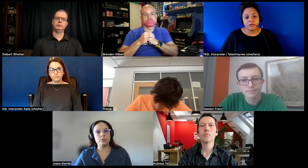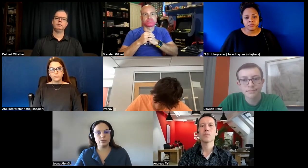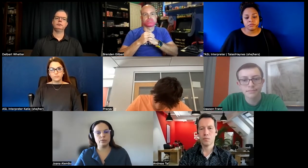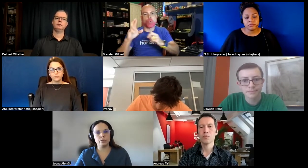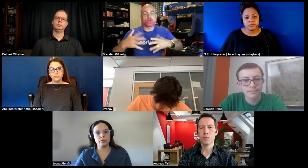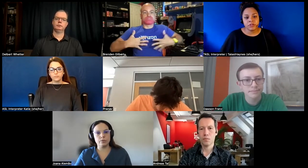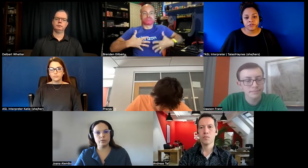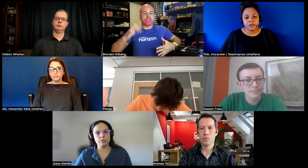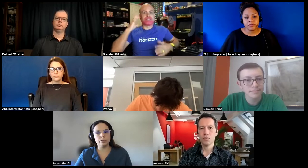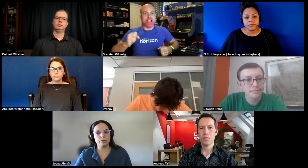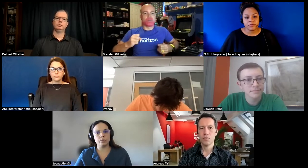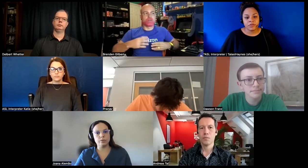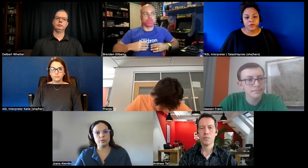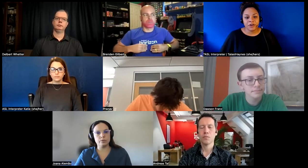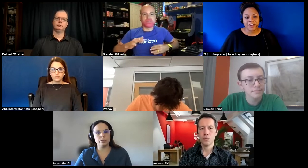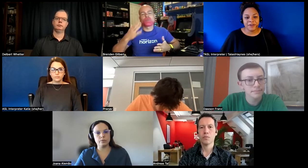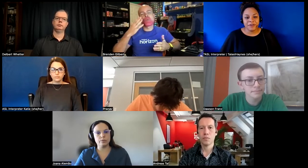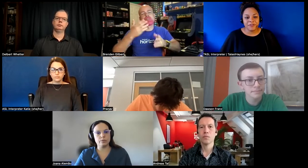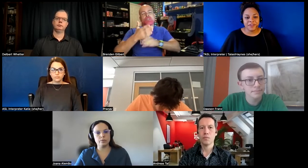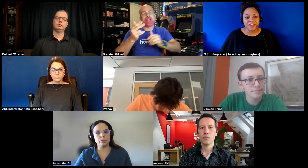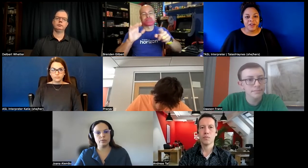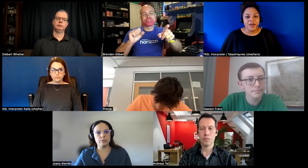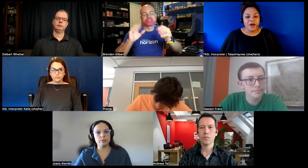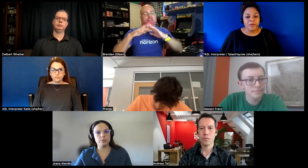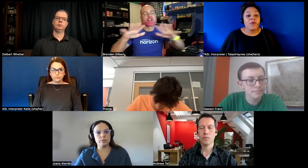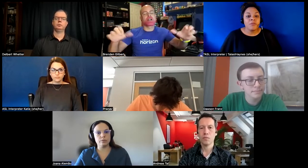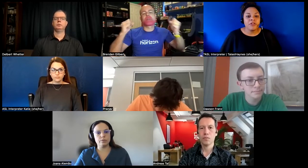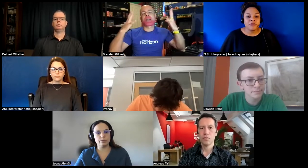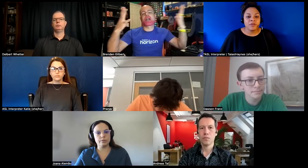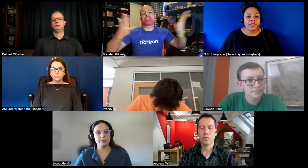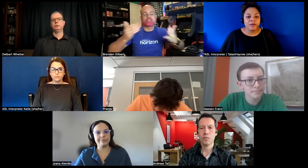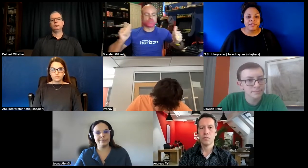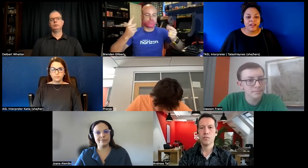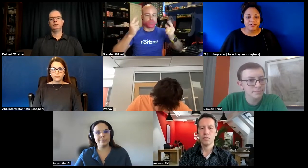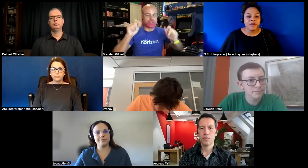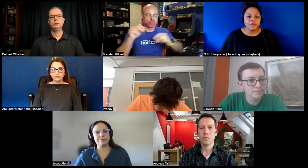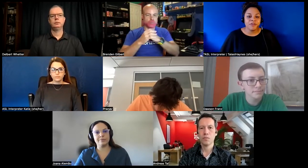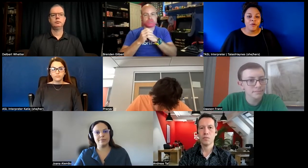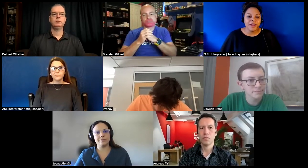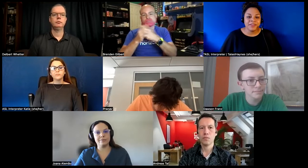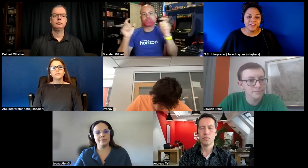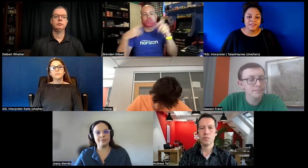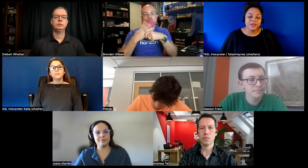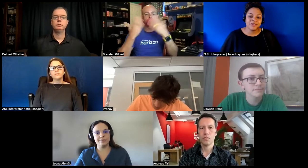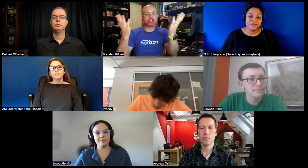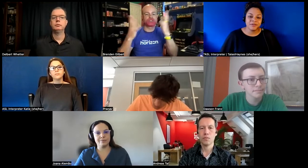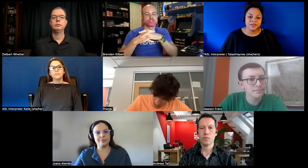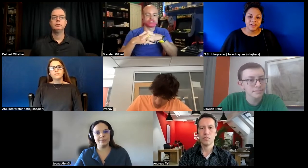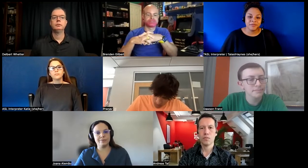interesting or you know if there's a a rumble if there's a really loud sound i know there's so many things that we could do um